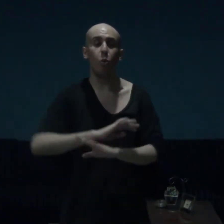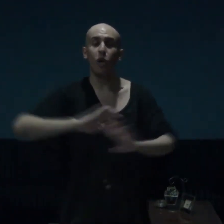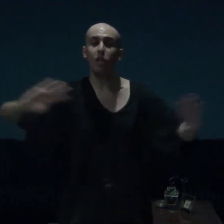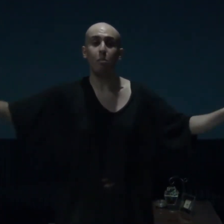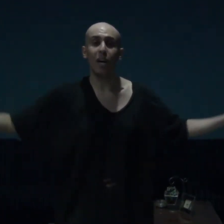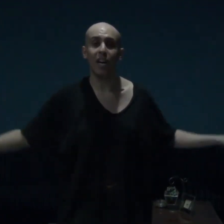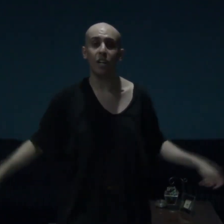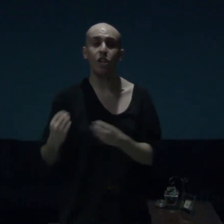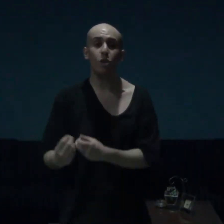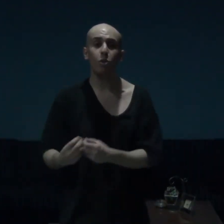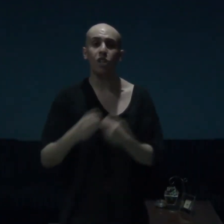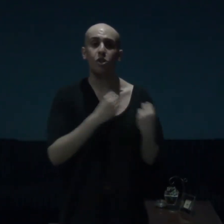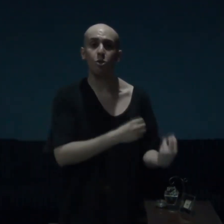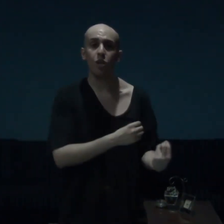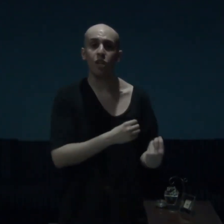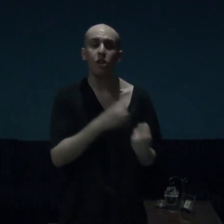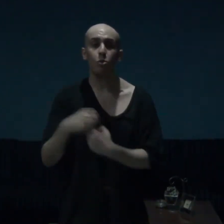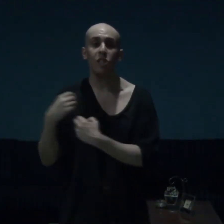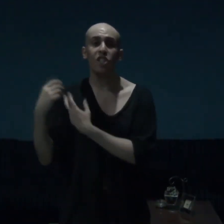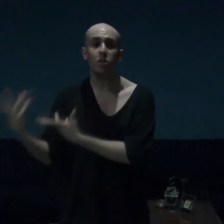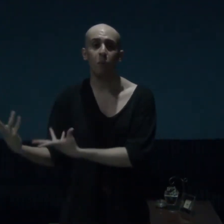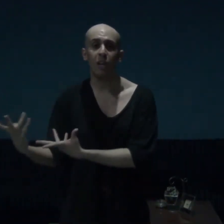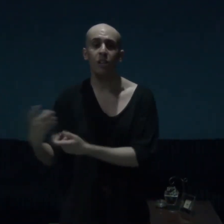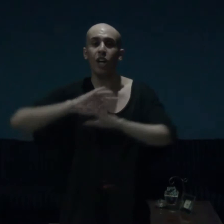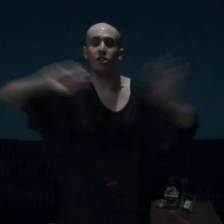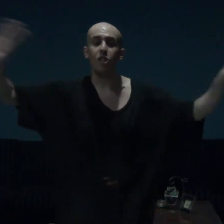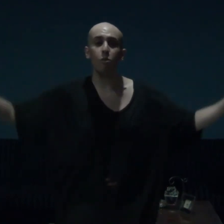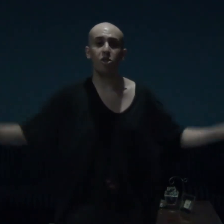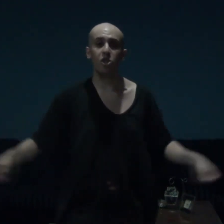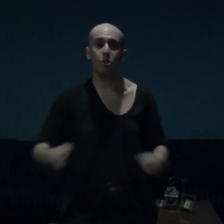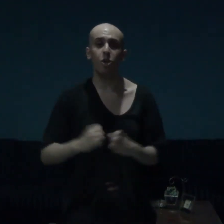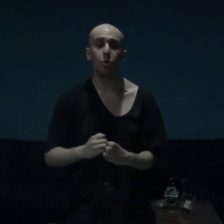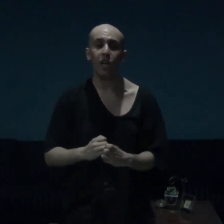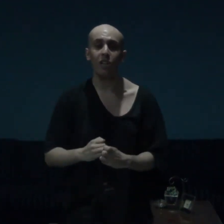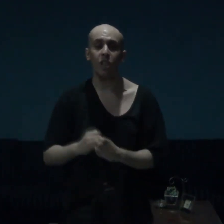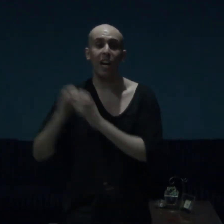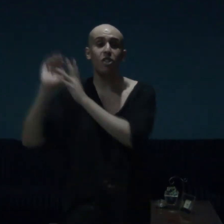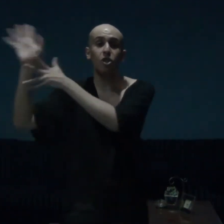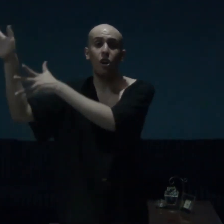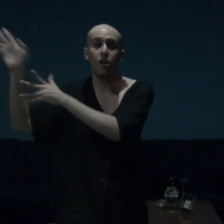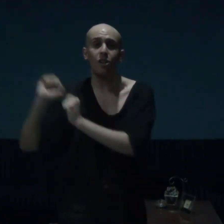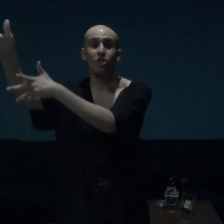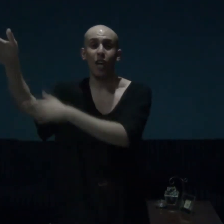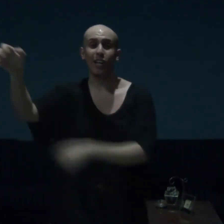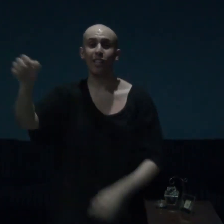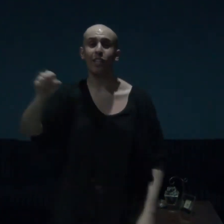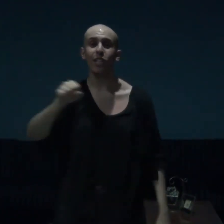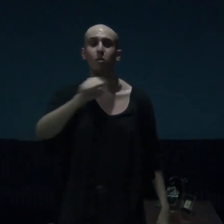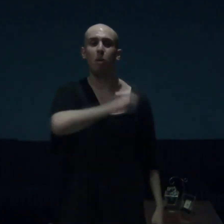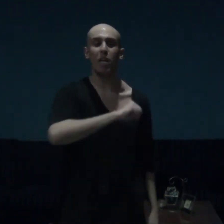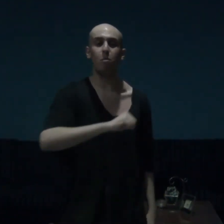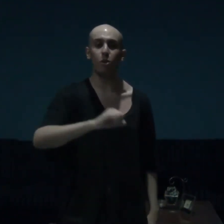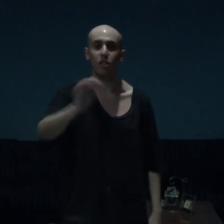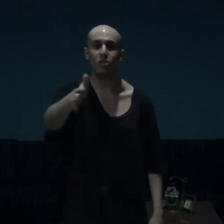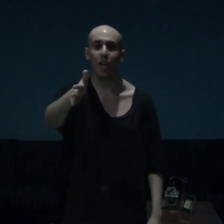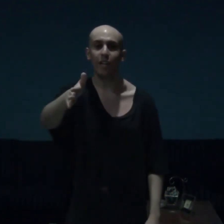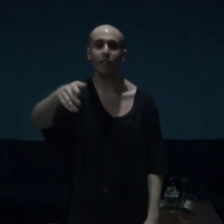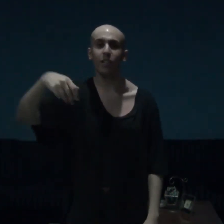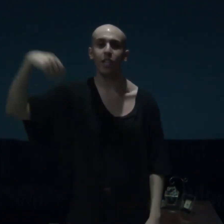well, by, Eerie, Tree, Ulysman, and he was so great, as are, Zach Lee, my boy, Zach Lee,